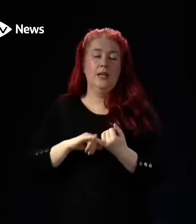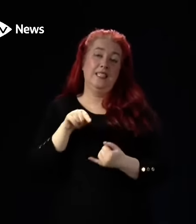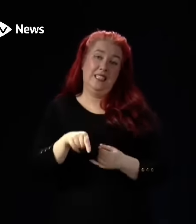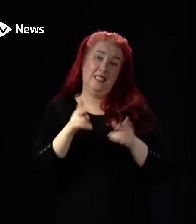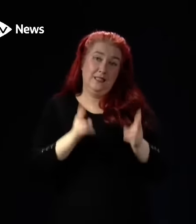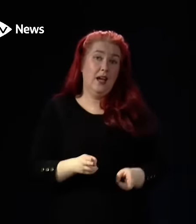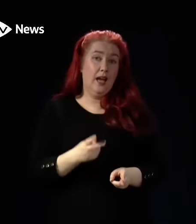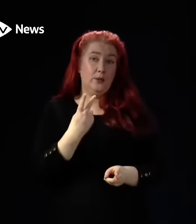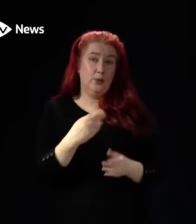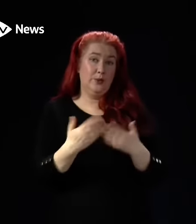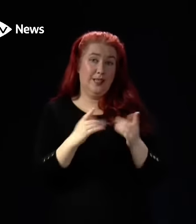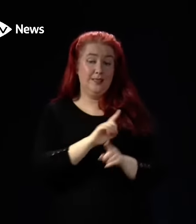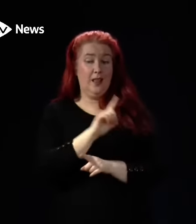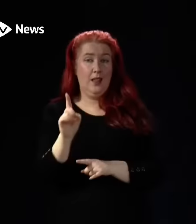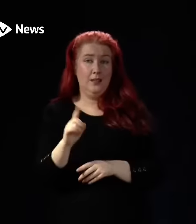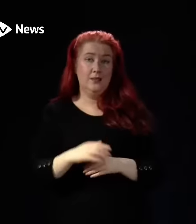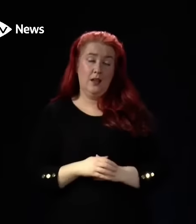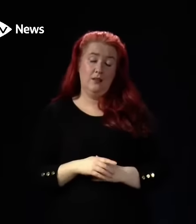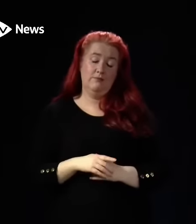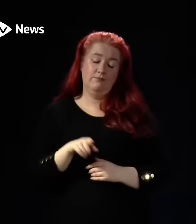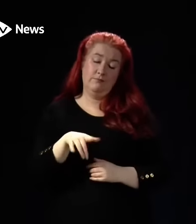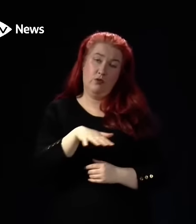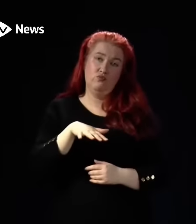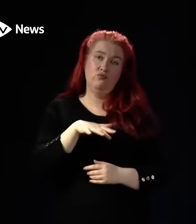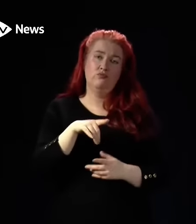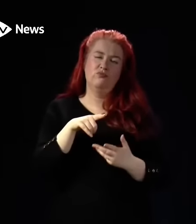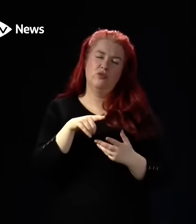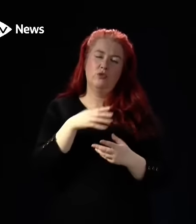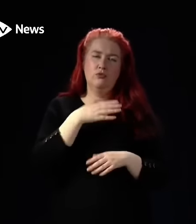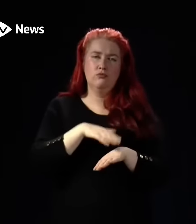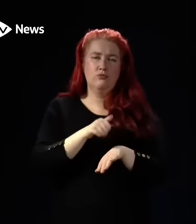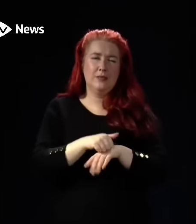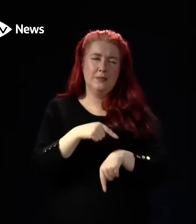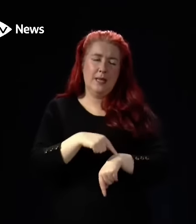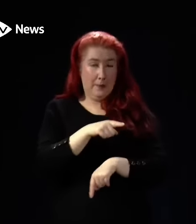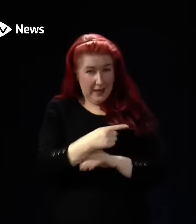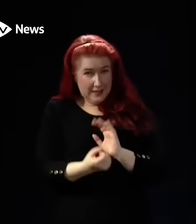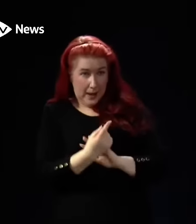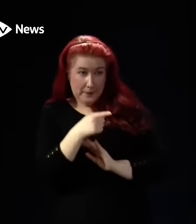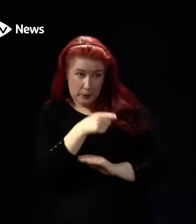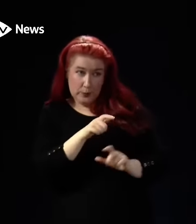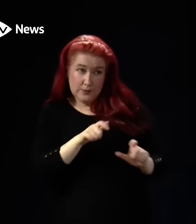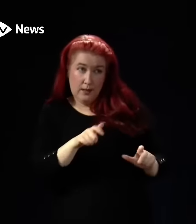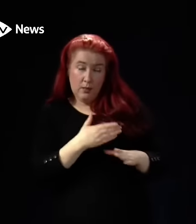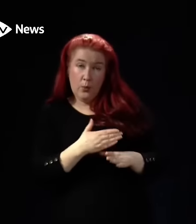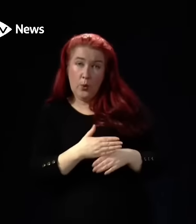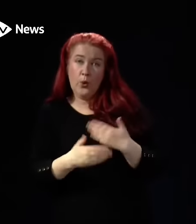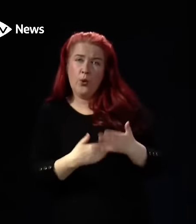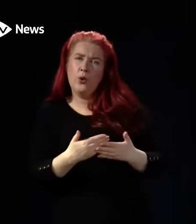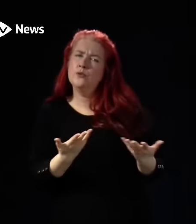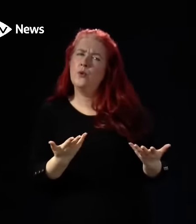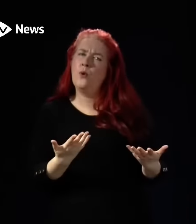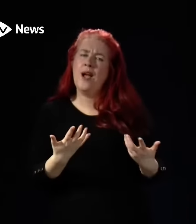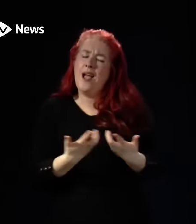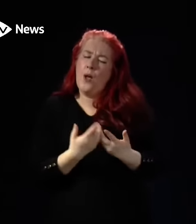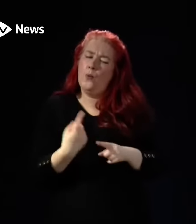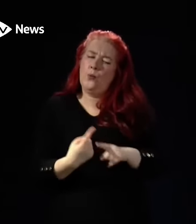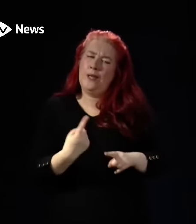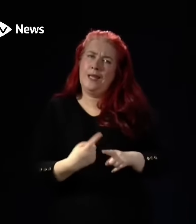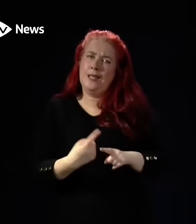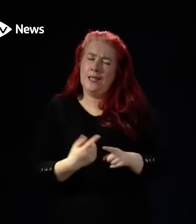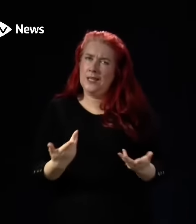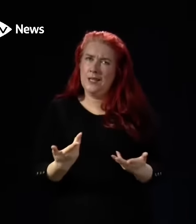two days later. This was around the Christmas period. So this is happening on your watch. So how quickly will this happen in terms